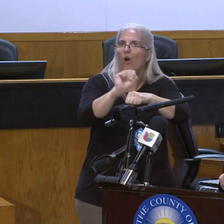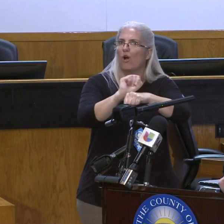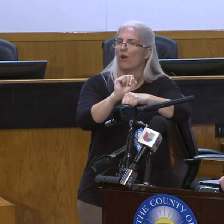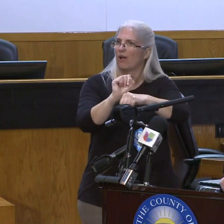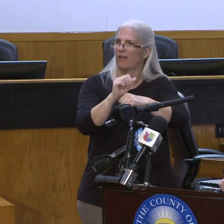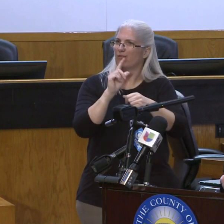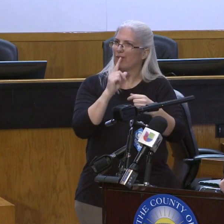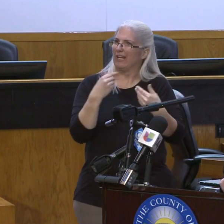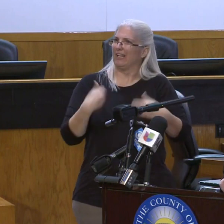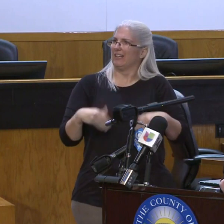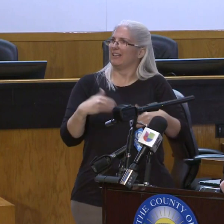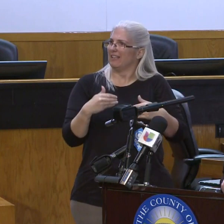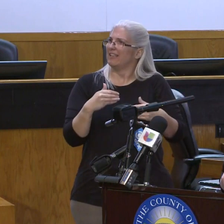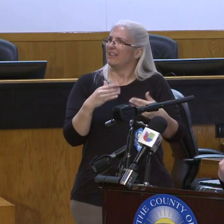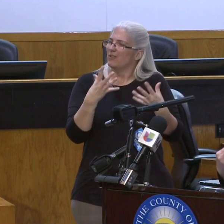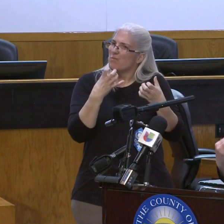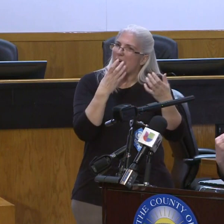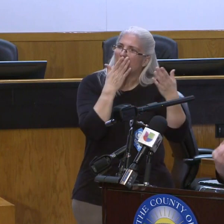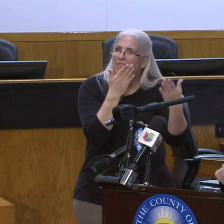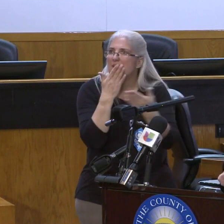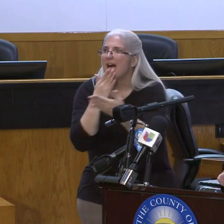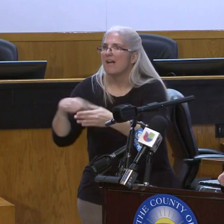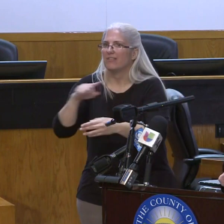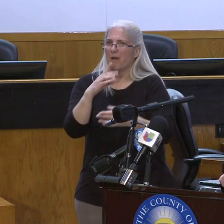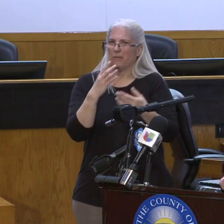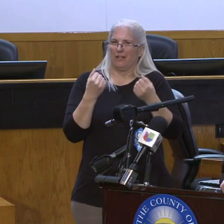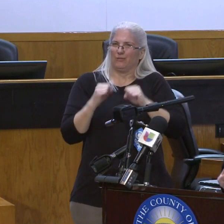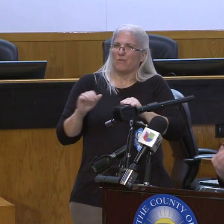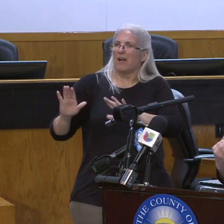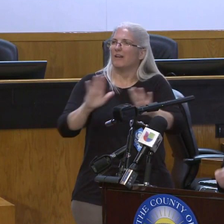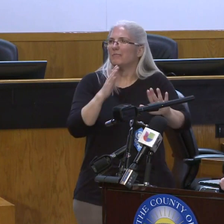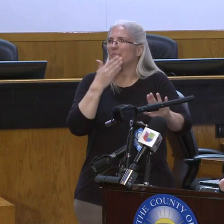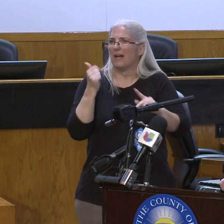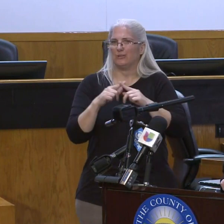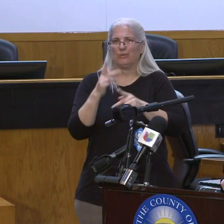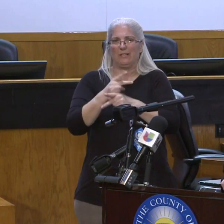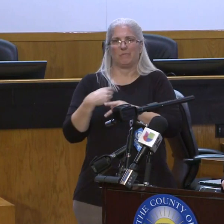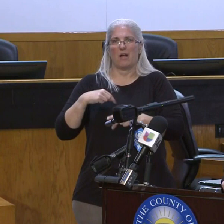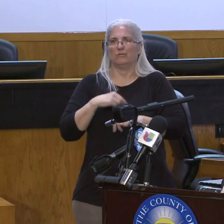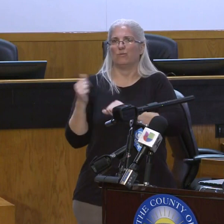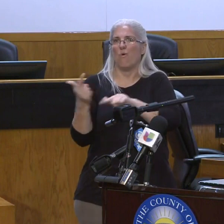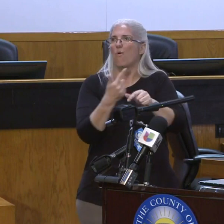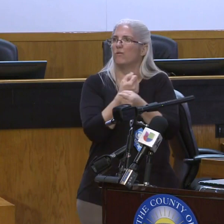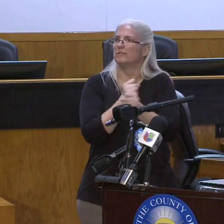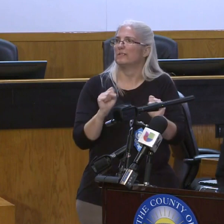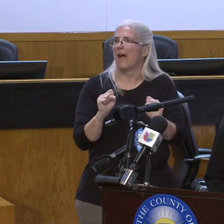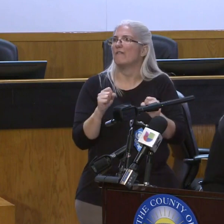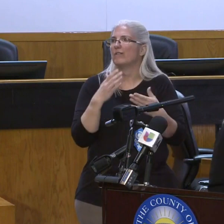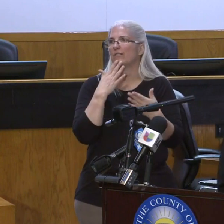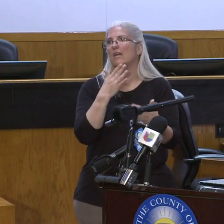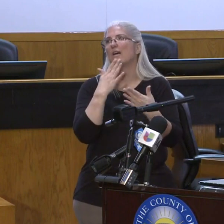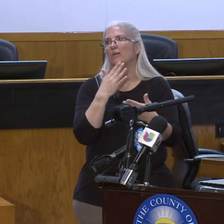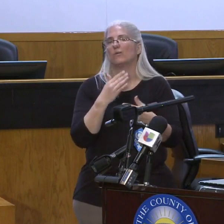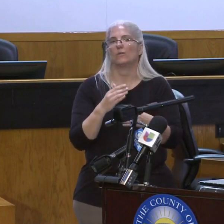best to make sure our community stays safe. So let's stay patient with them, and let's stay patient with each other. Thank you.